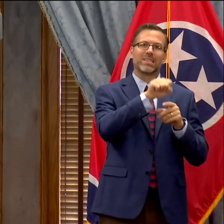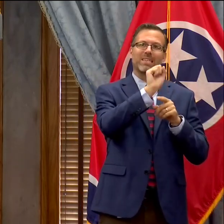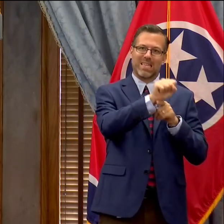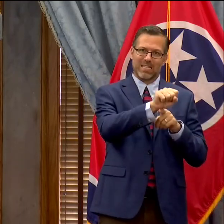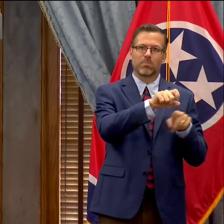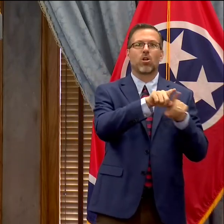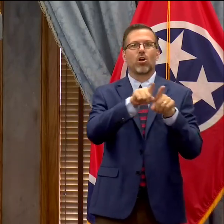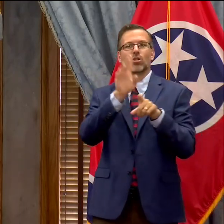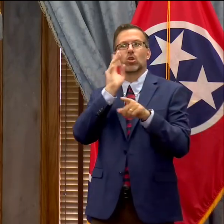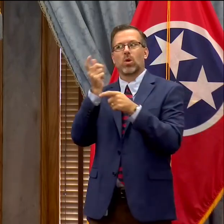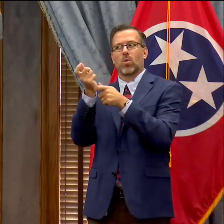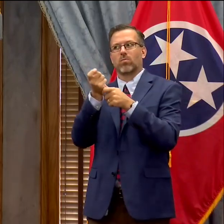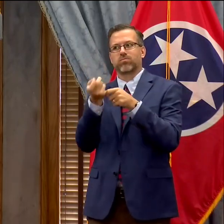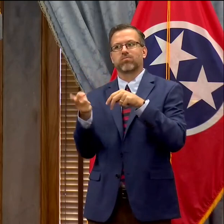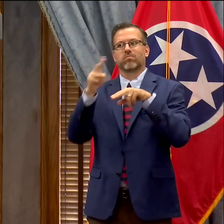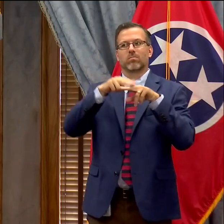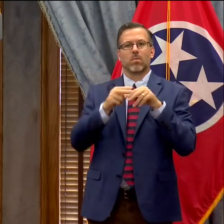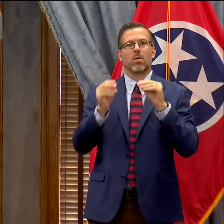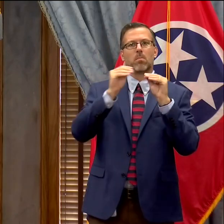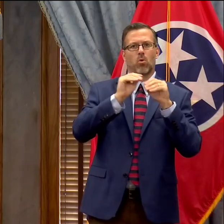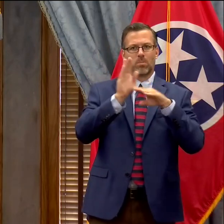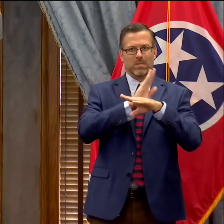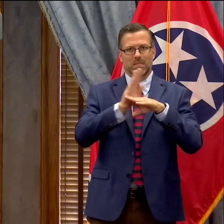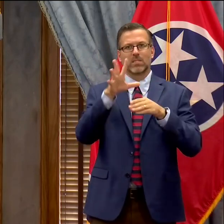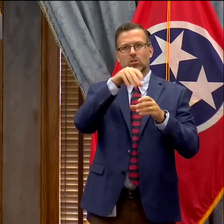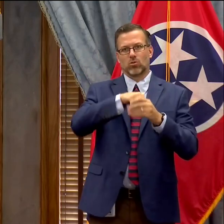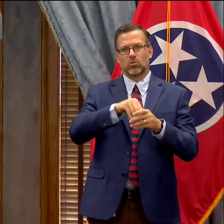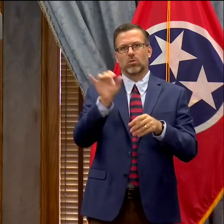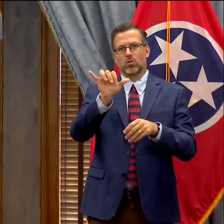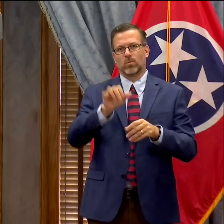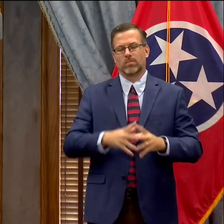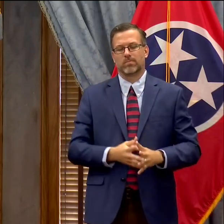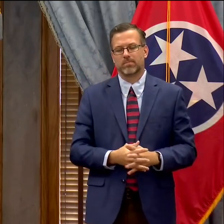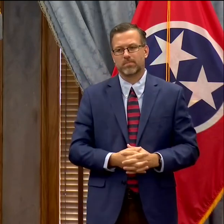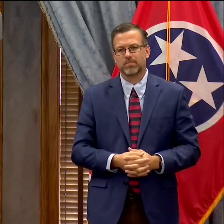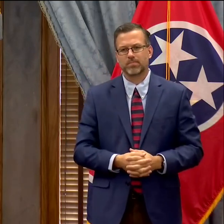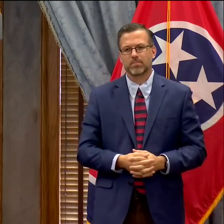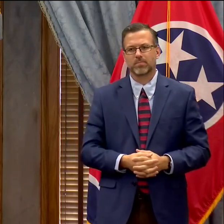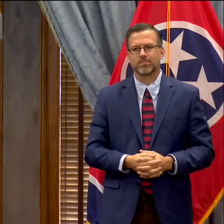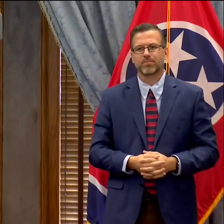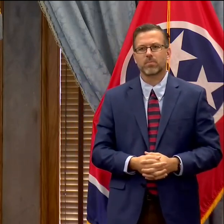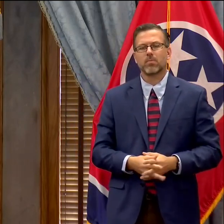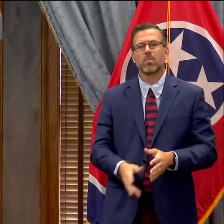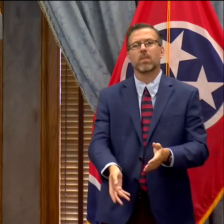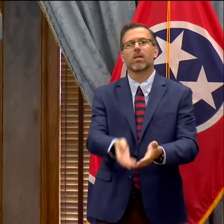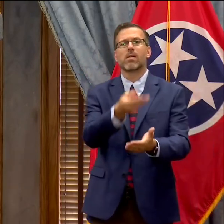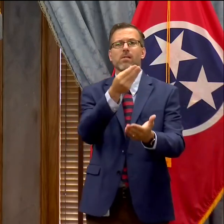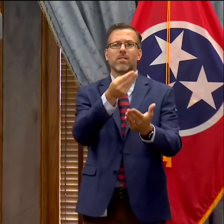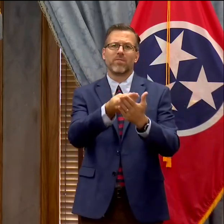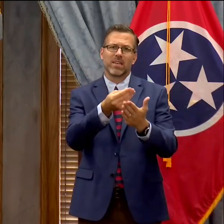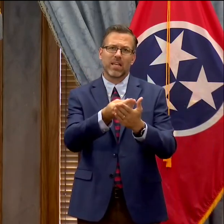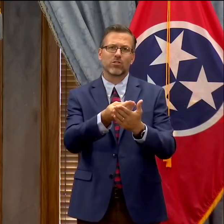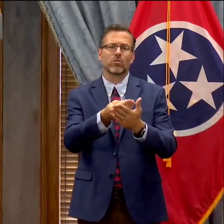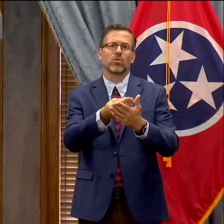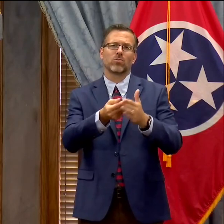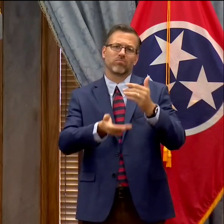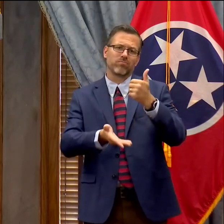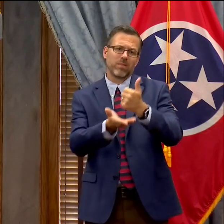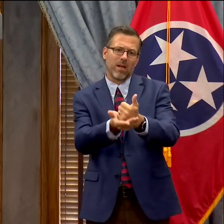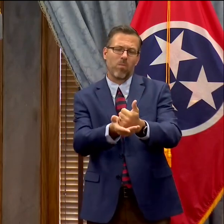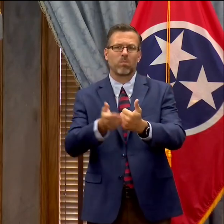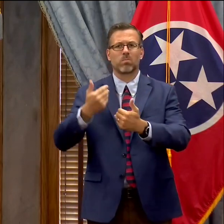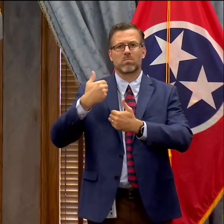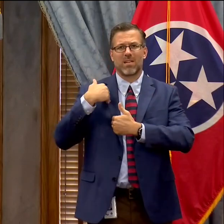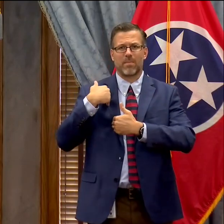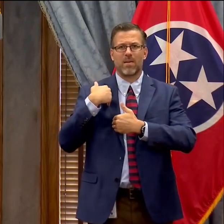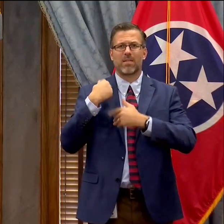included in the first relief program. The Financial Stimulus Accountability Group, I want to